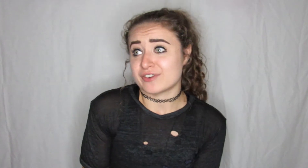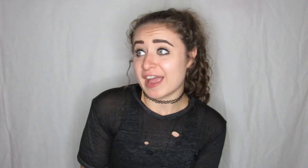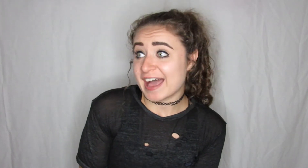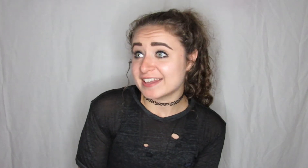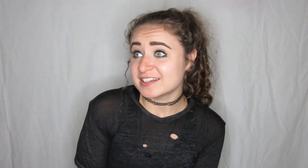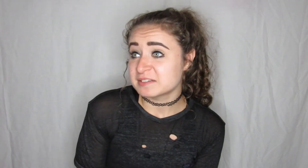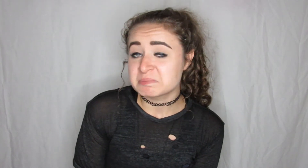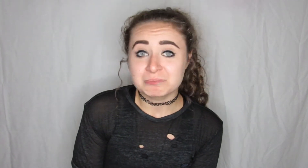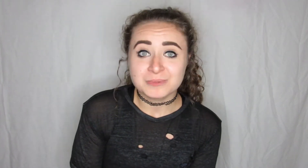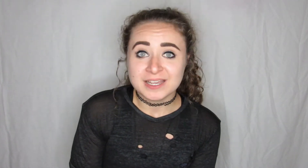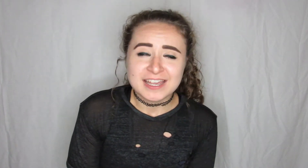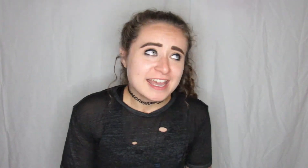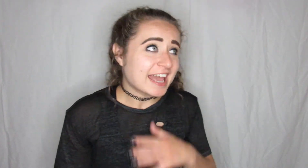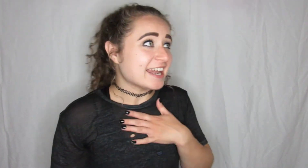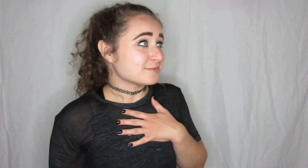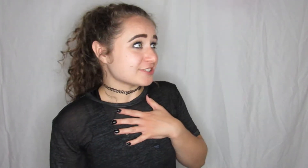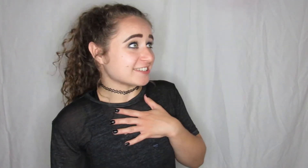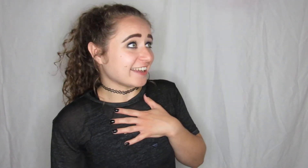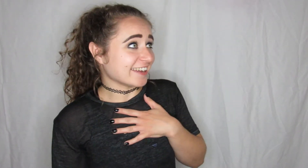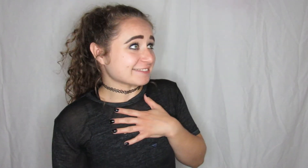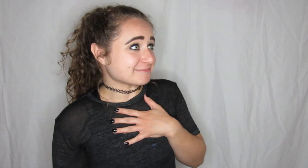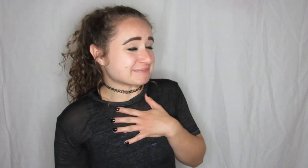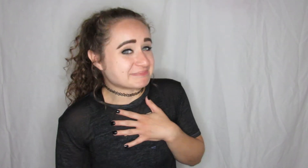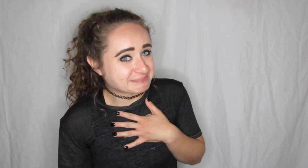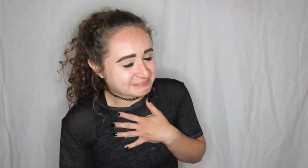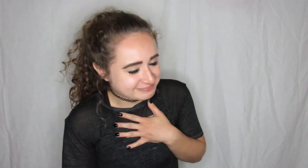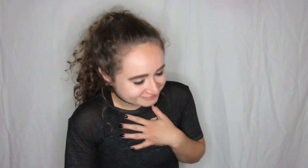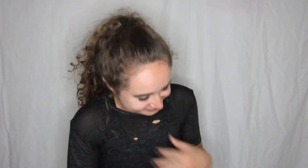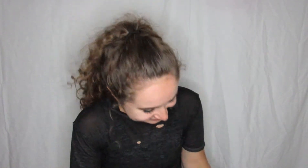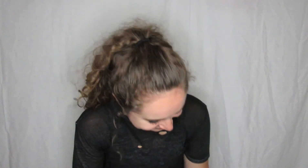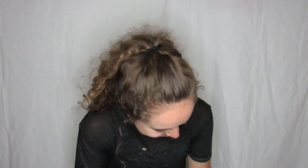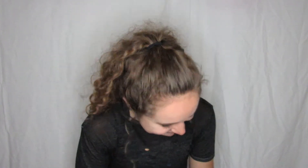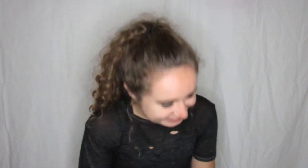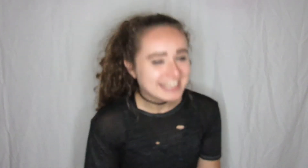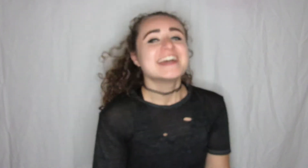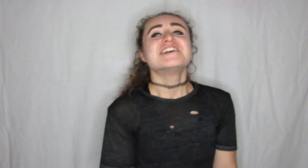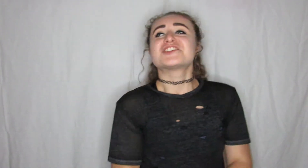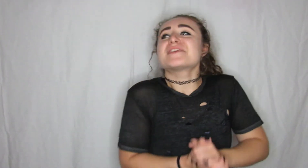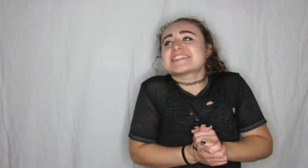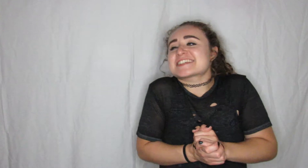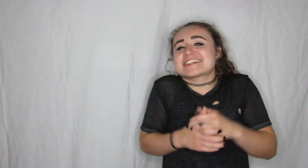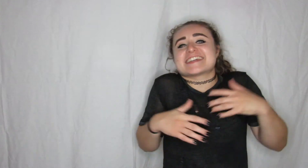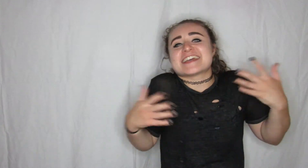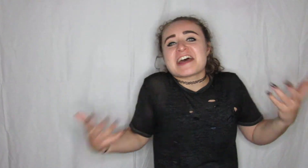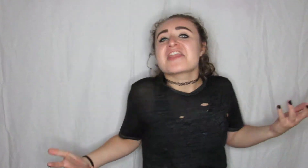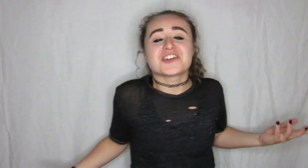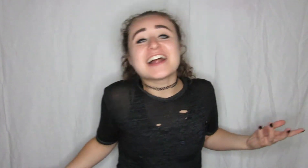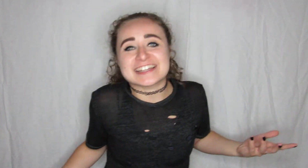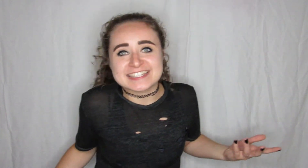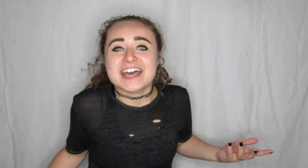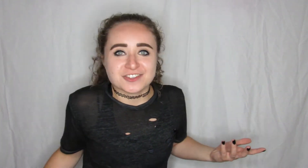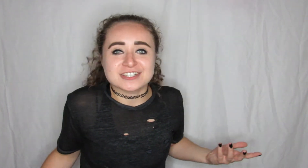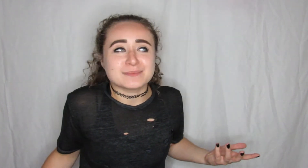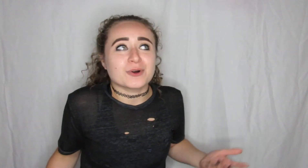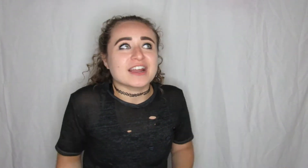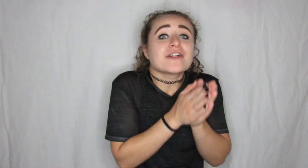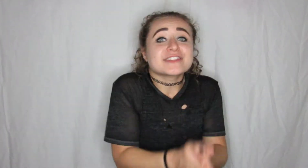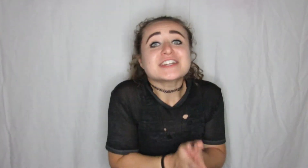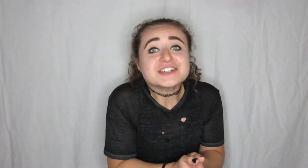ever had and I'm just like so basically they're not together anymore literally